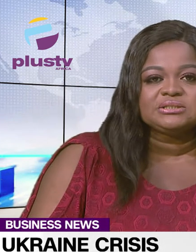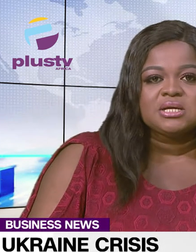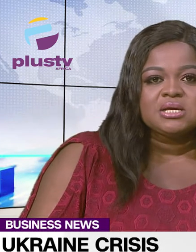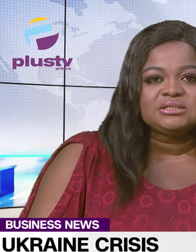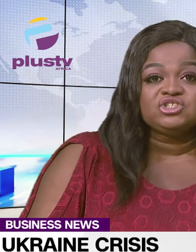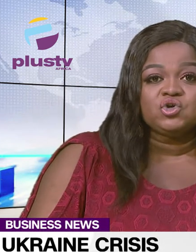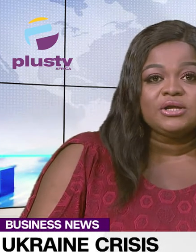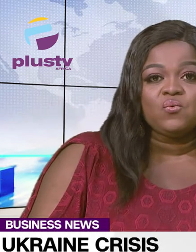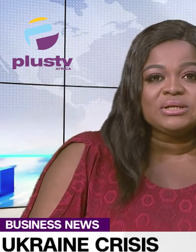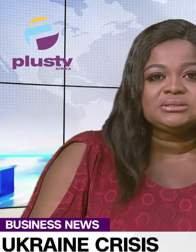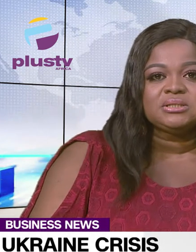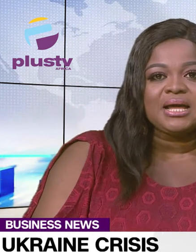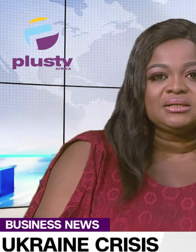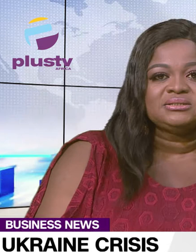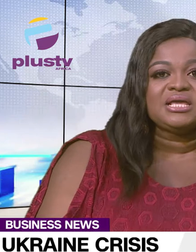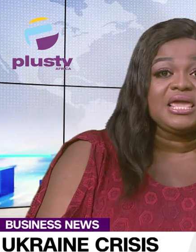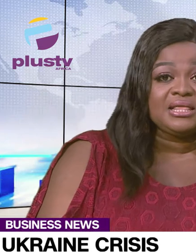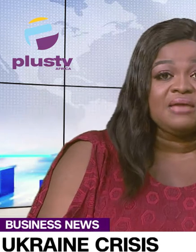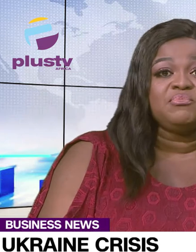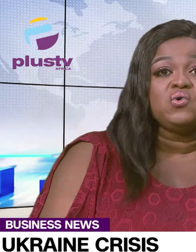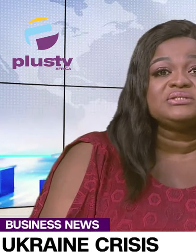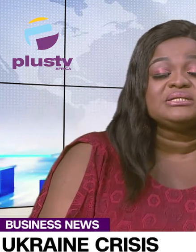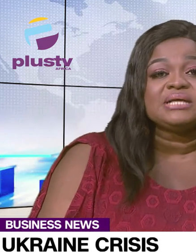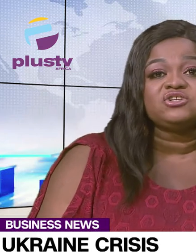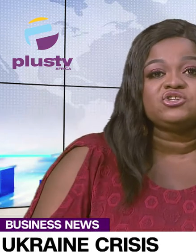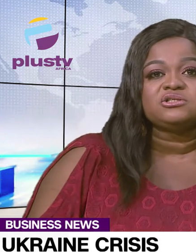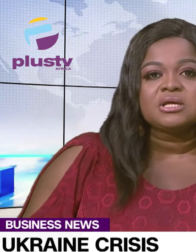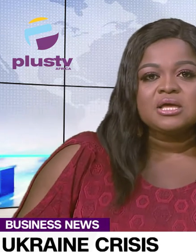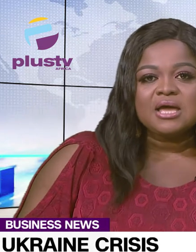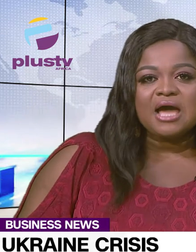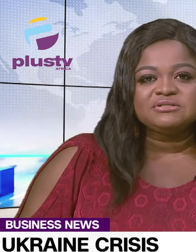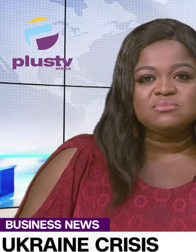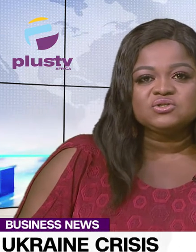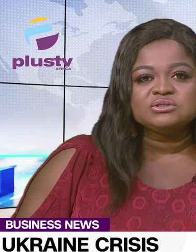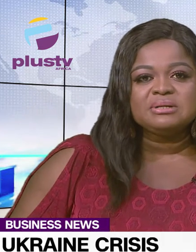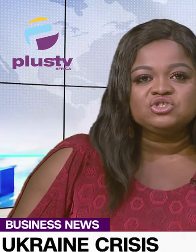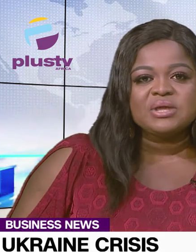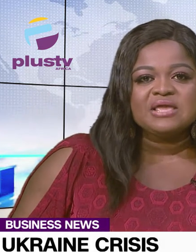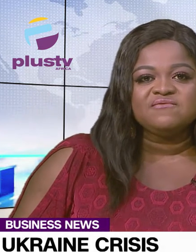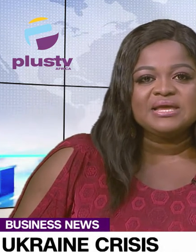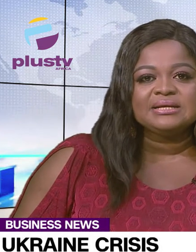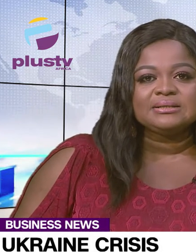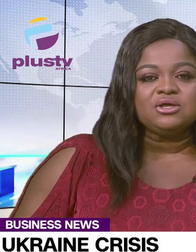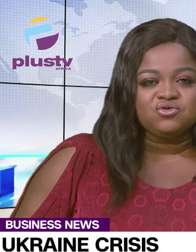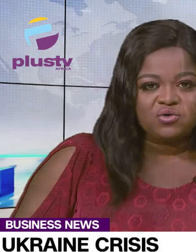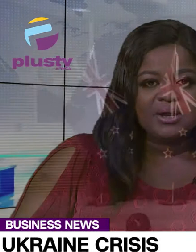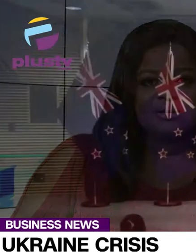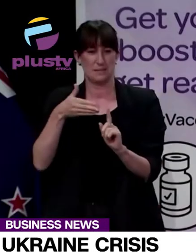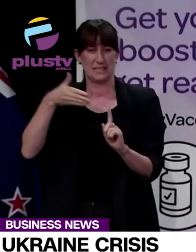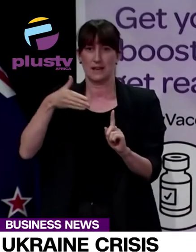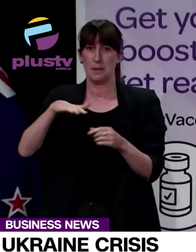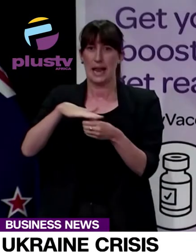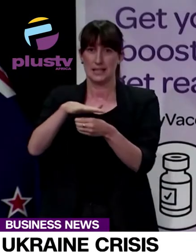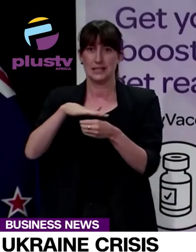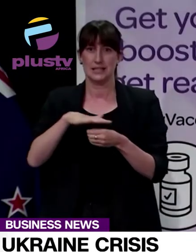forces as it joined Western allies in imposing sanctions after Moscow's military invaded Ukraine.